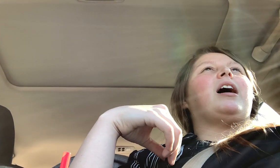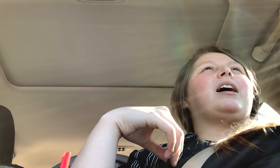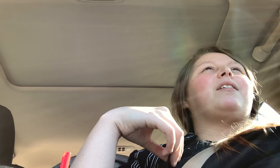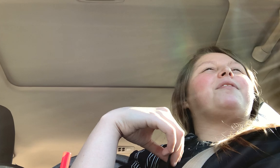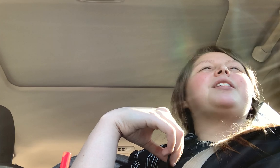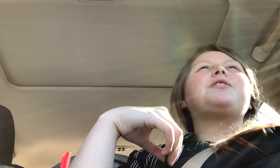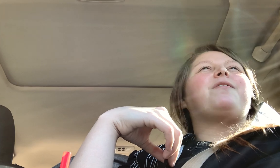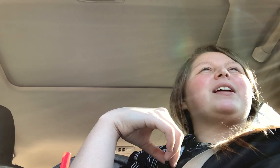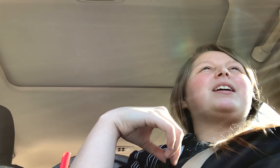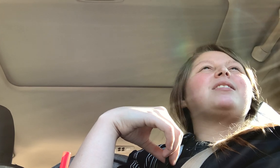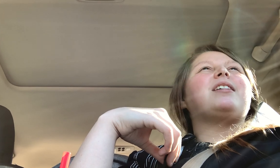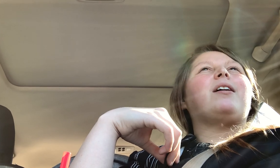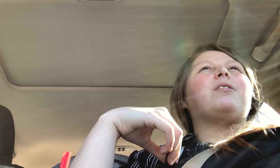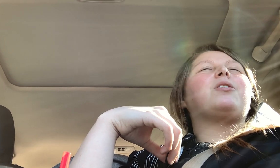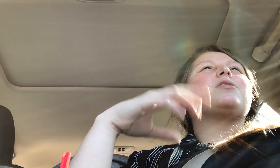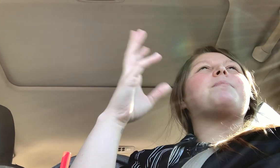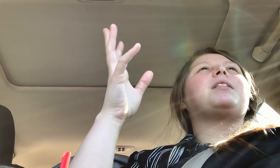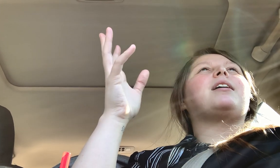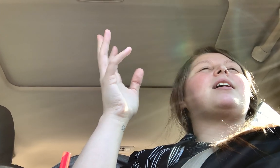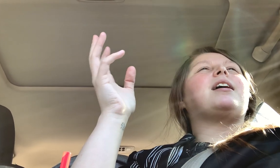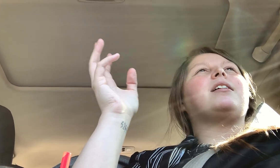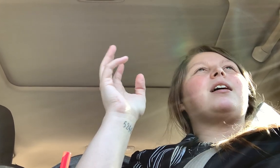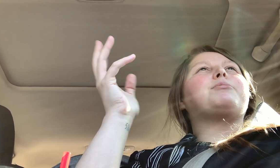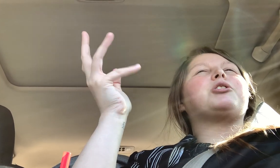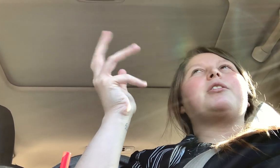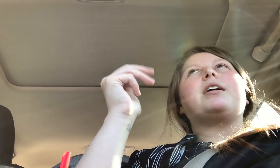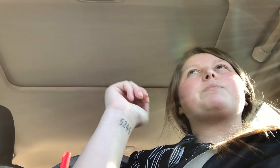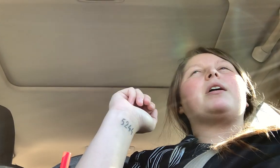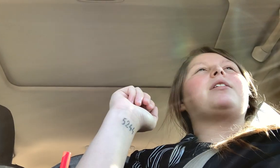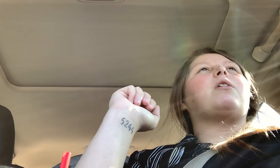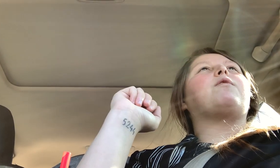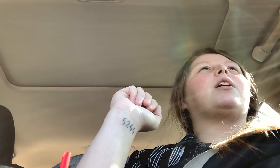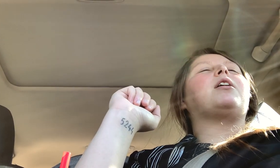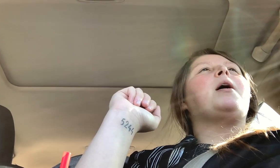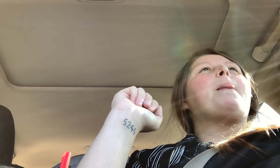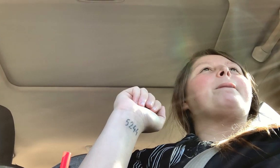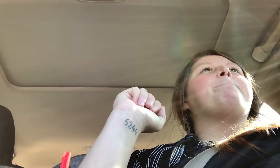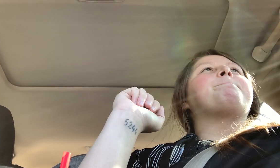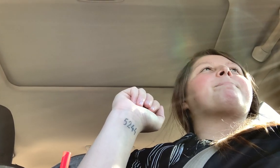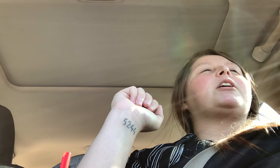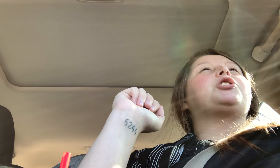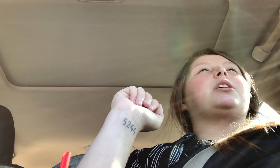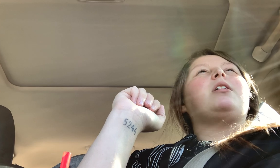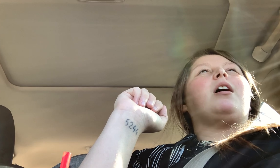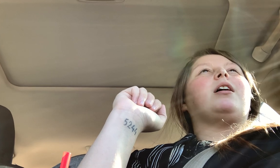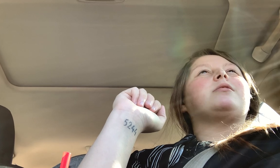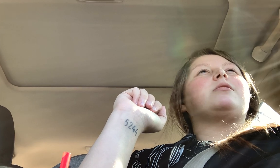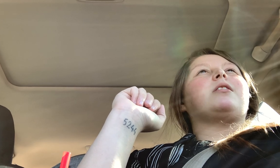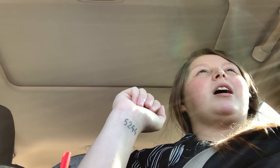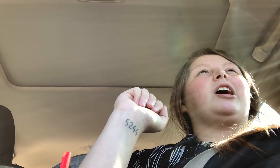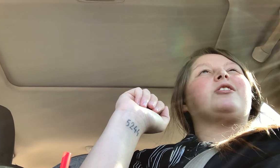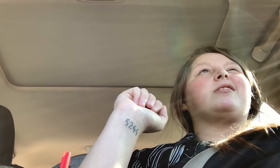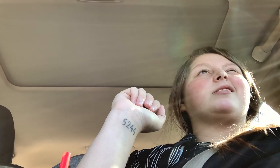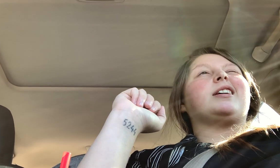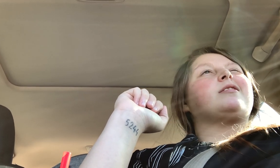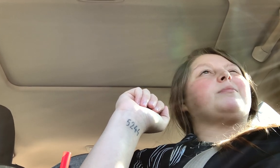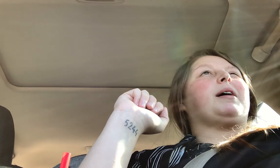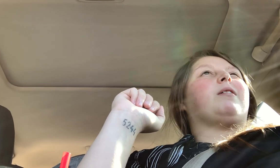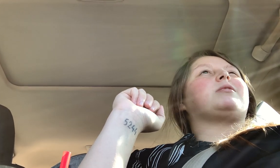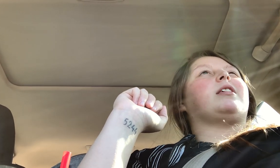uh, Felicia Fitness Health or something like that. I'm sure you guys probably know of her. She lost 160 pounds, I